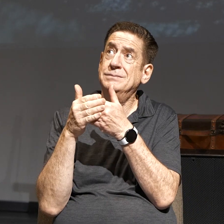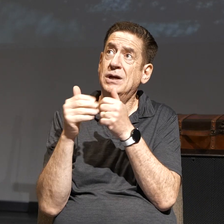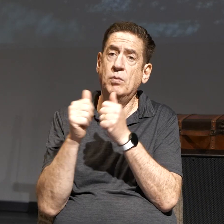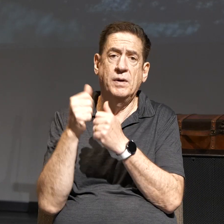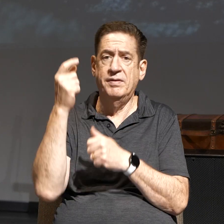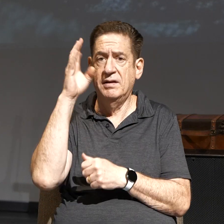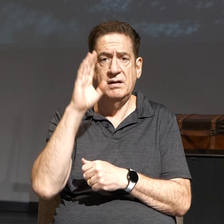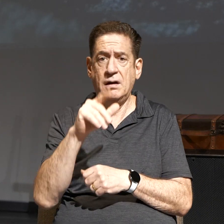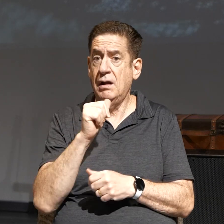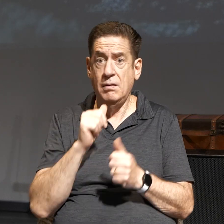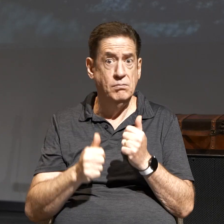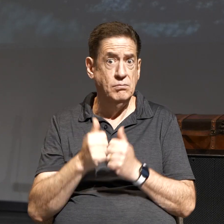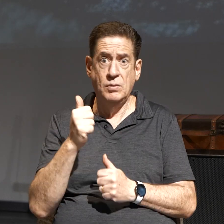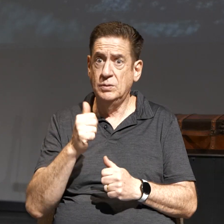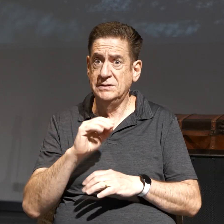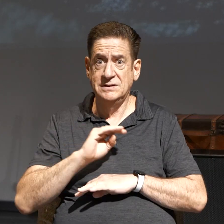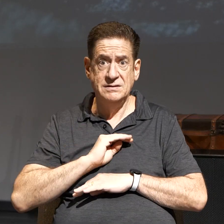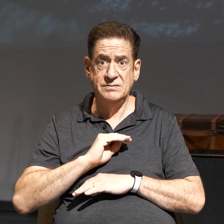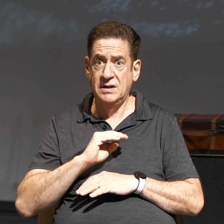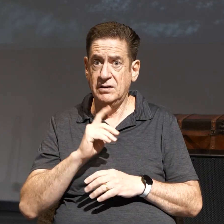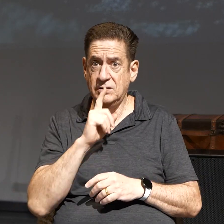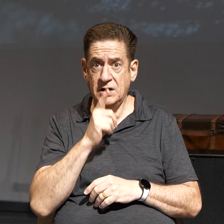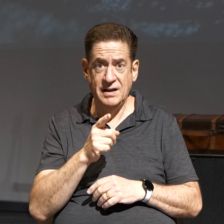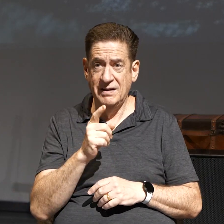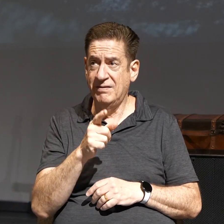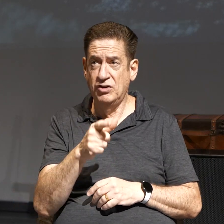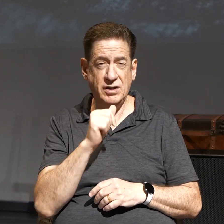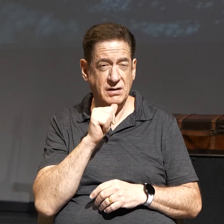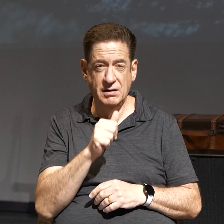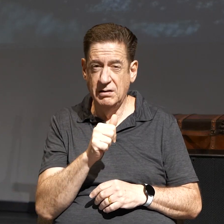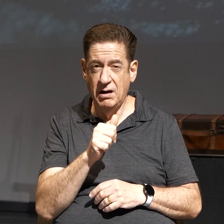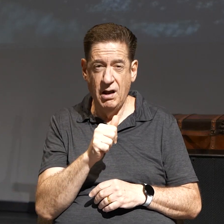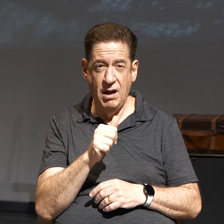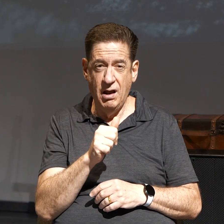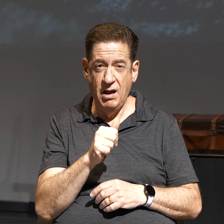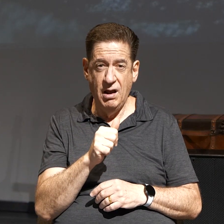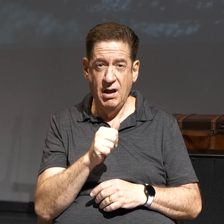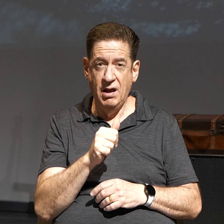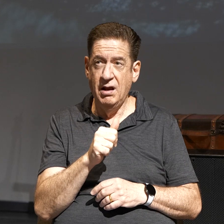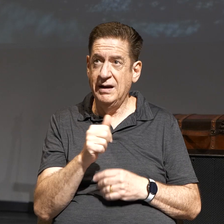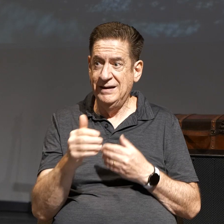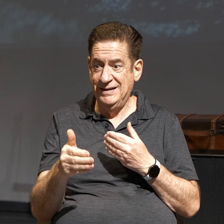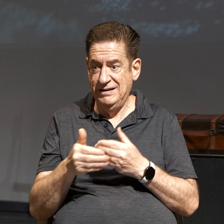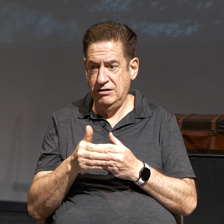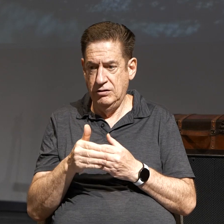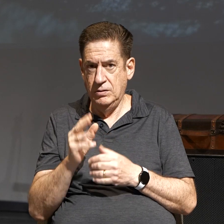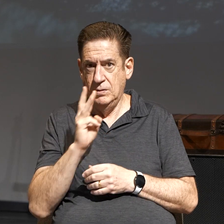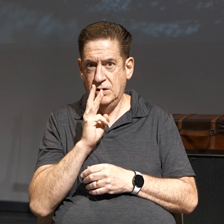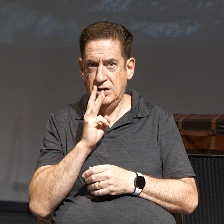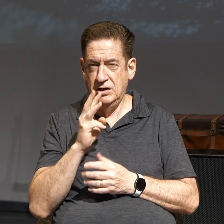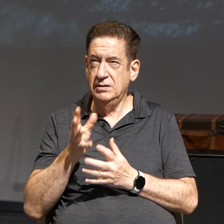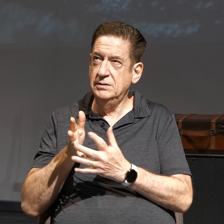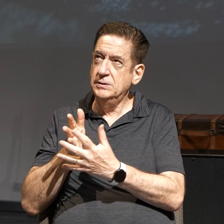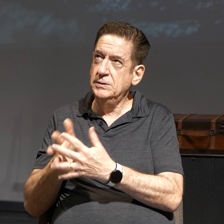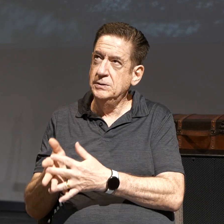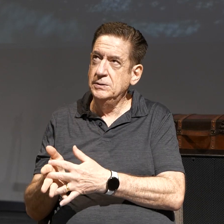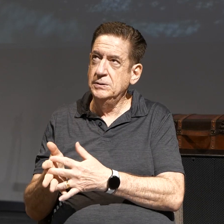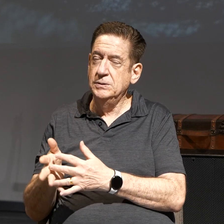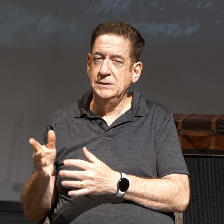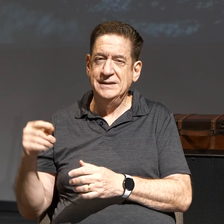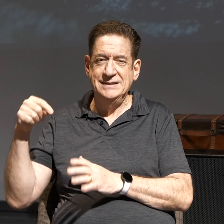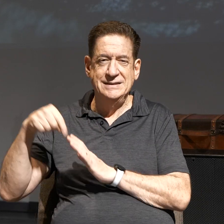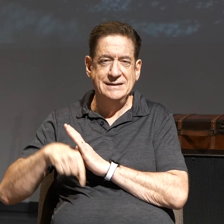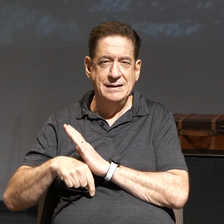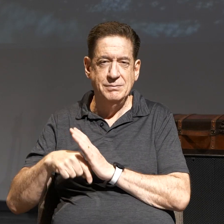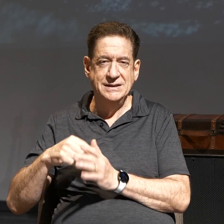isn't your most satisfying reality, in other words, if you're not situated by waters, finding your deepest satisfaction in